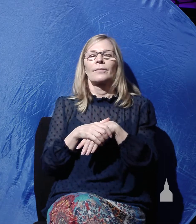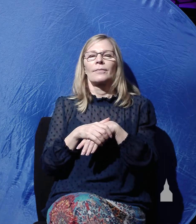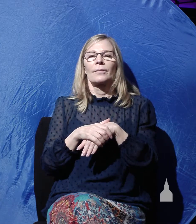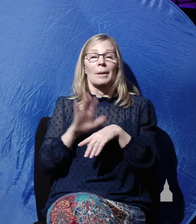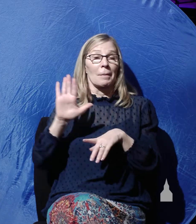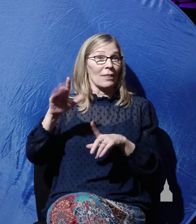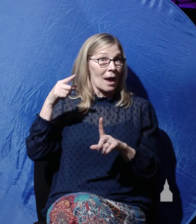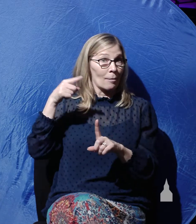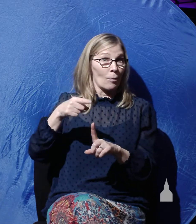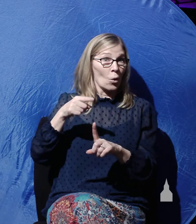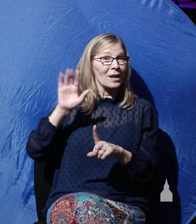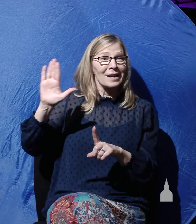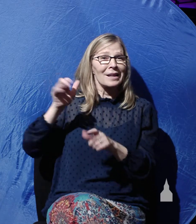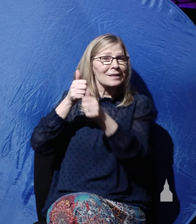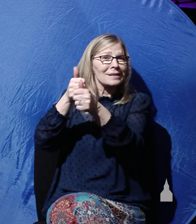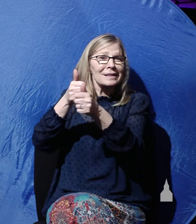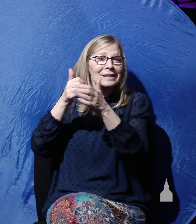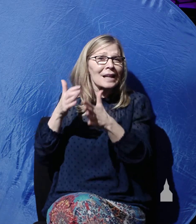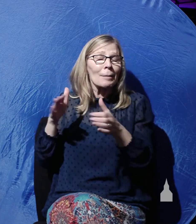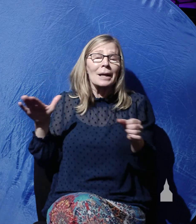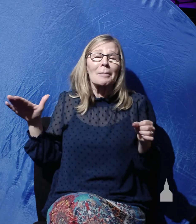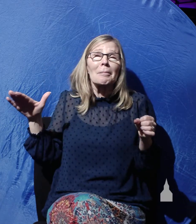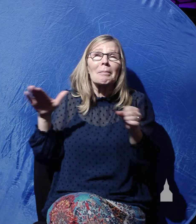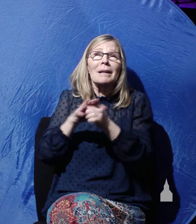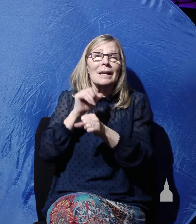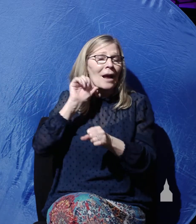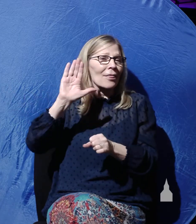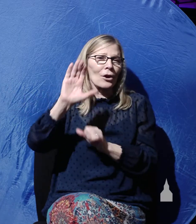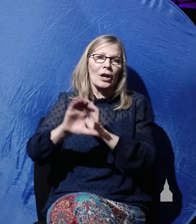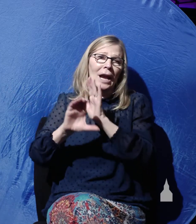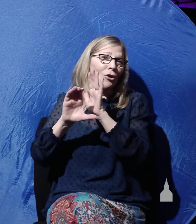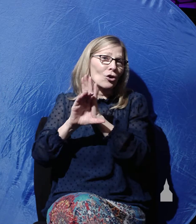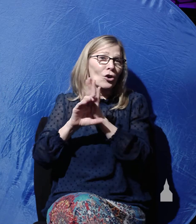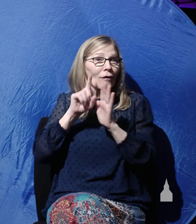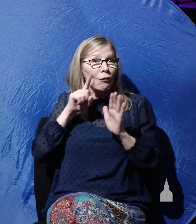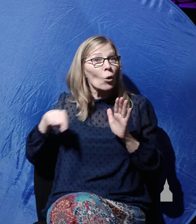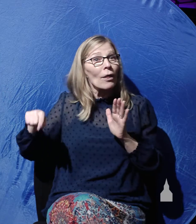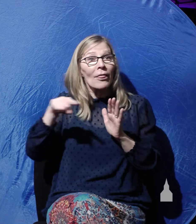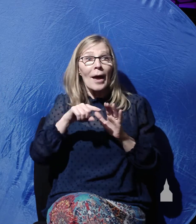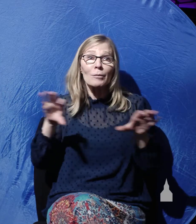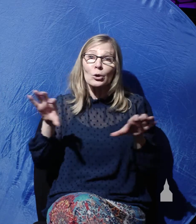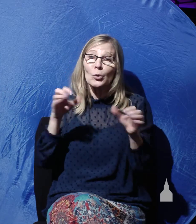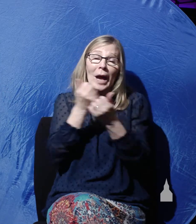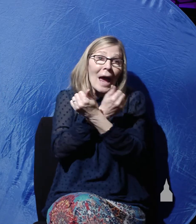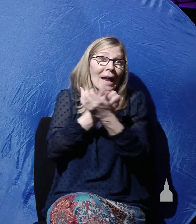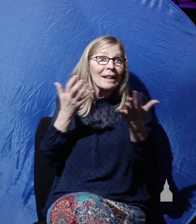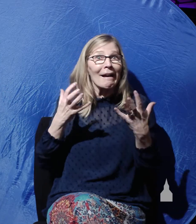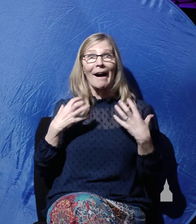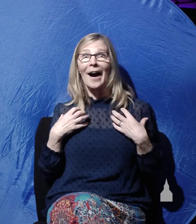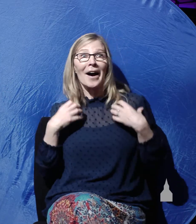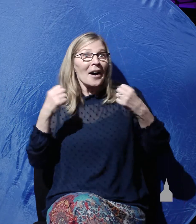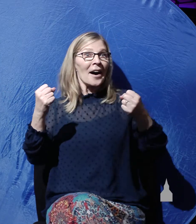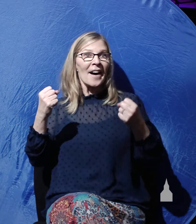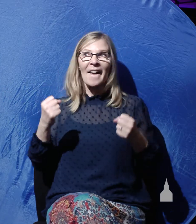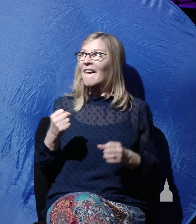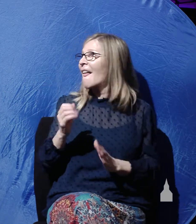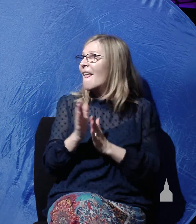lives, it would have been completely out of character for the Lord's disciples to do anything as courageous as this.